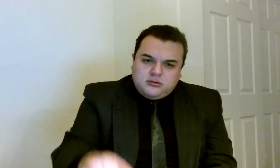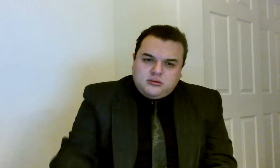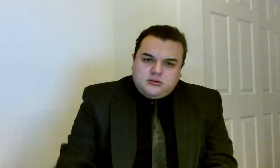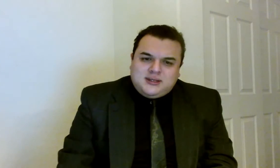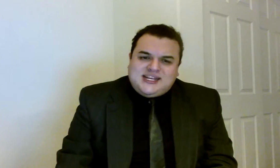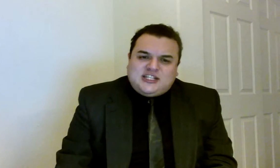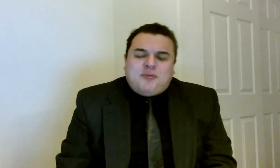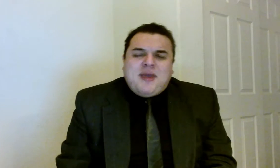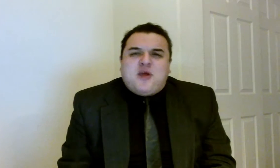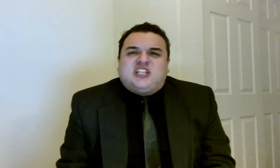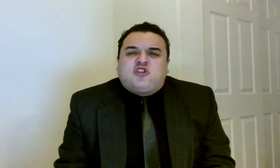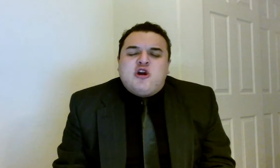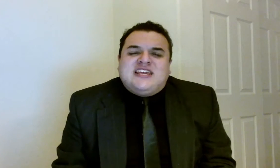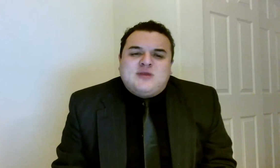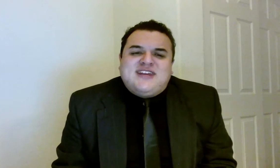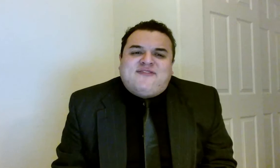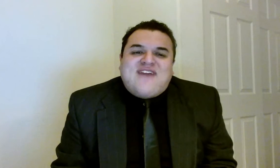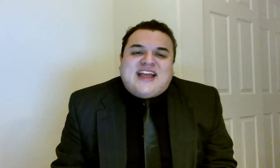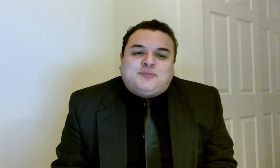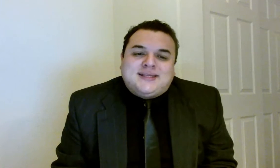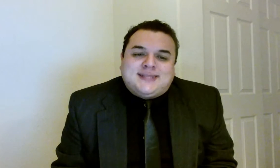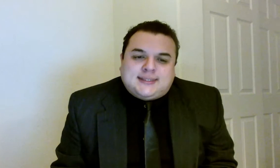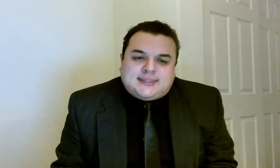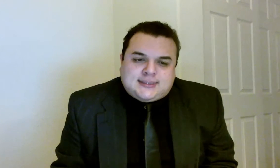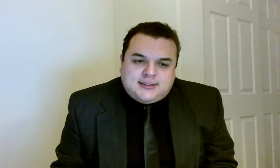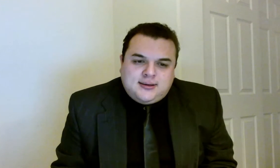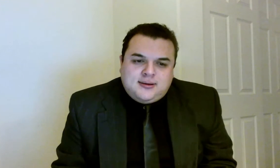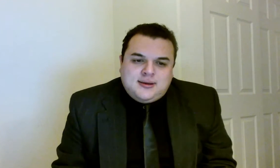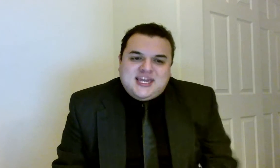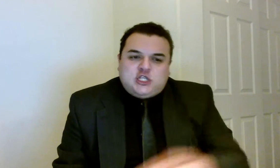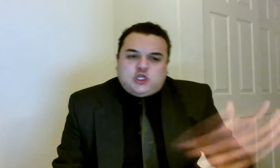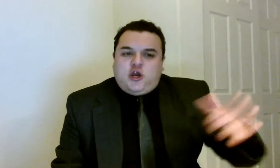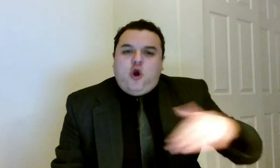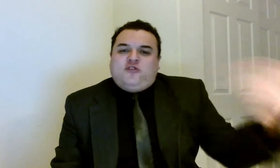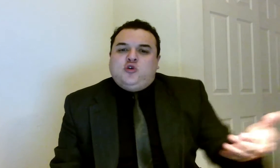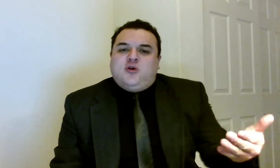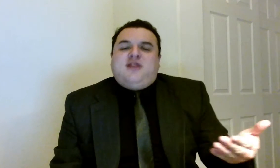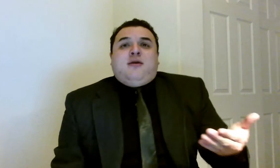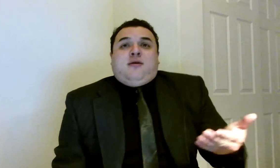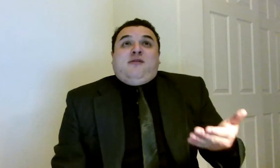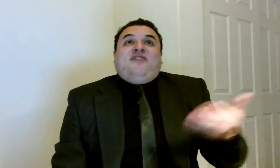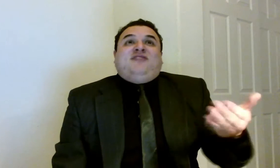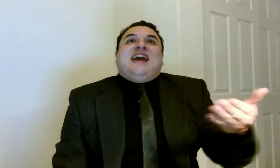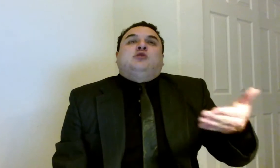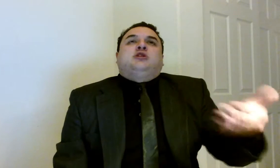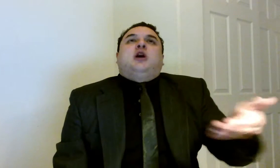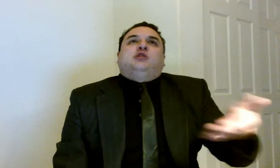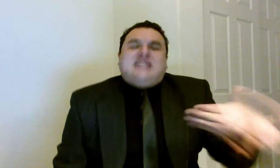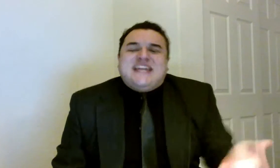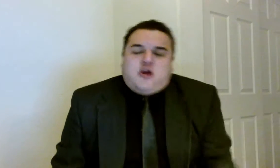Teldar paper has 33 different vice presidents, each earning over $250,000 a year.